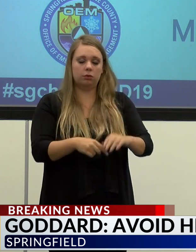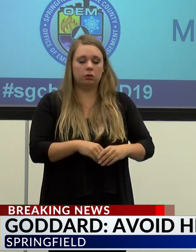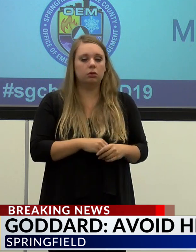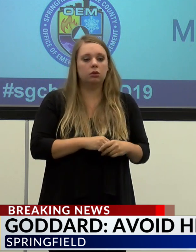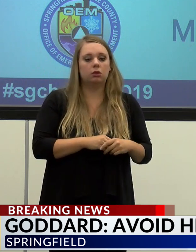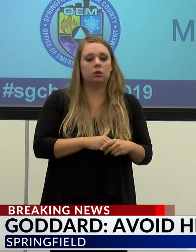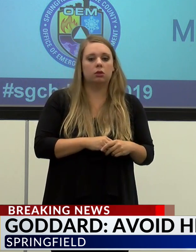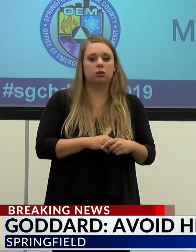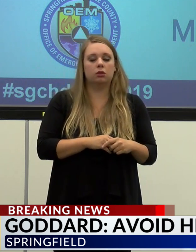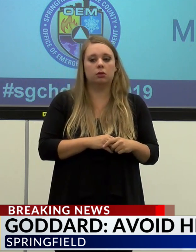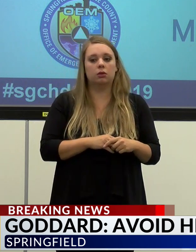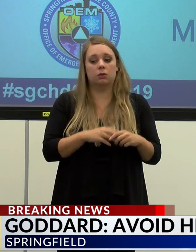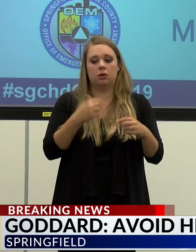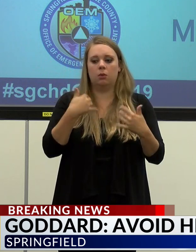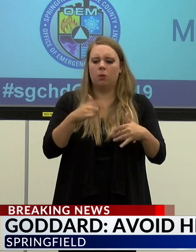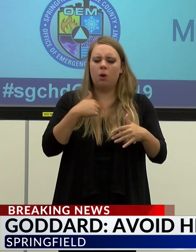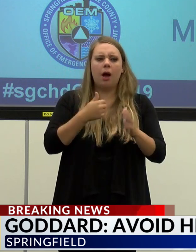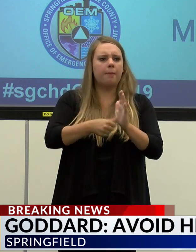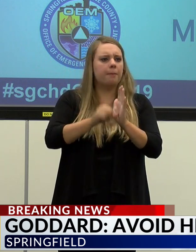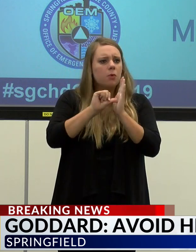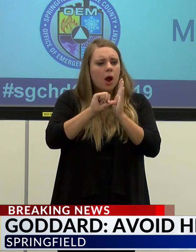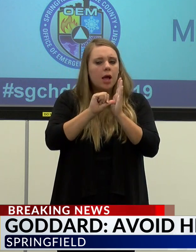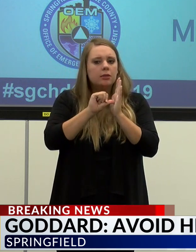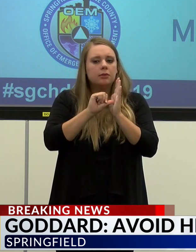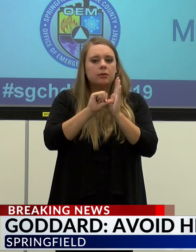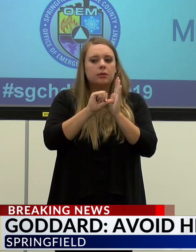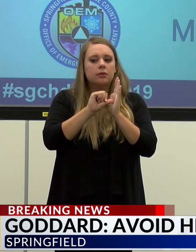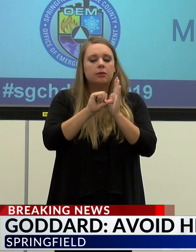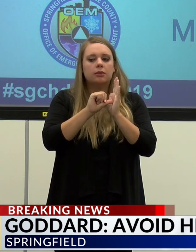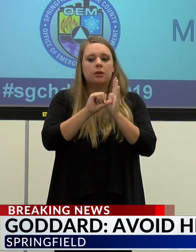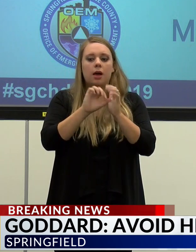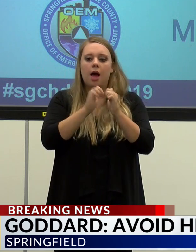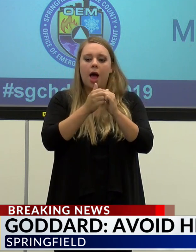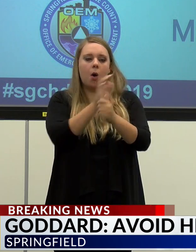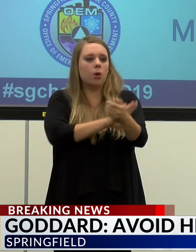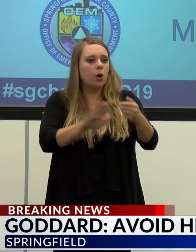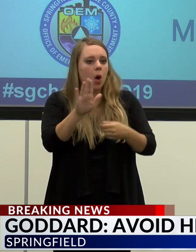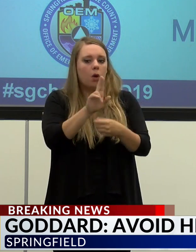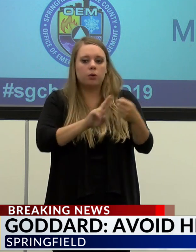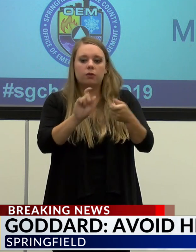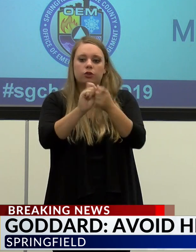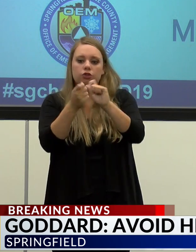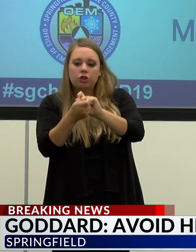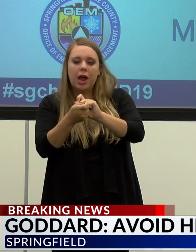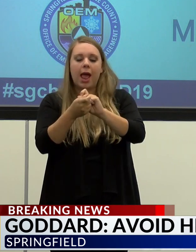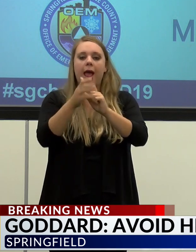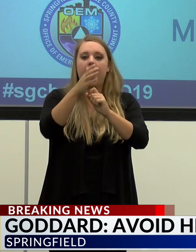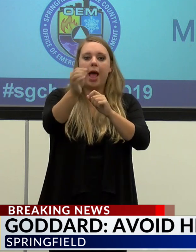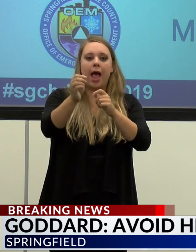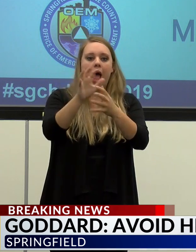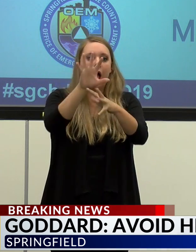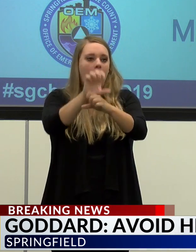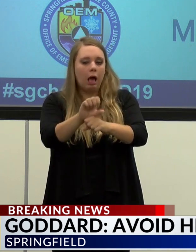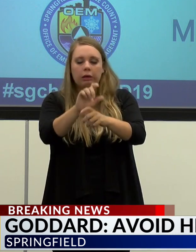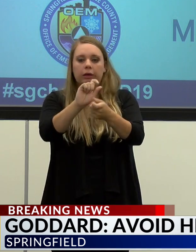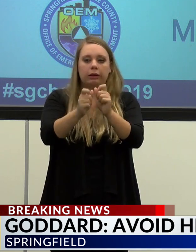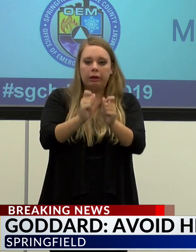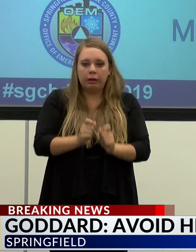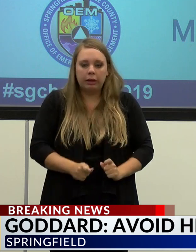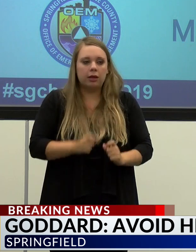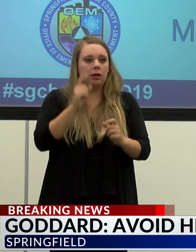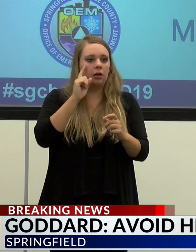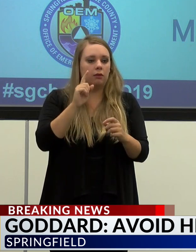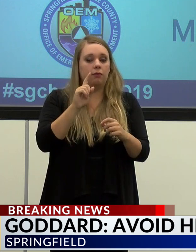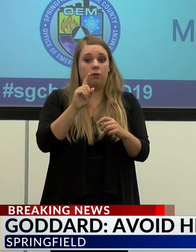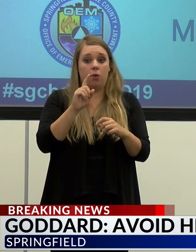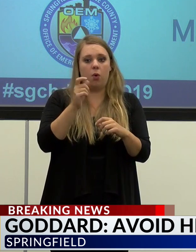I have been so impressed and encouraged about how universities and colleges have adjusted and evolved as our understanding of COVID